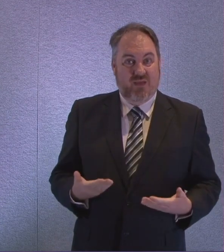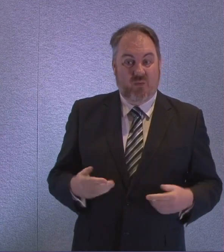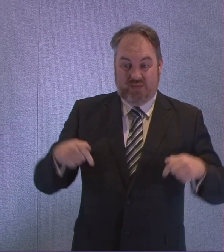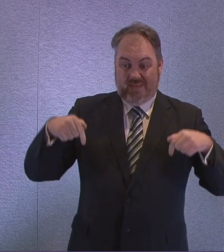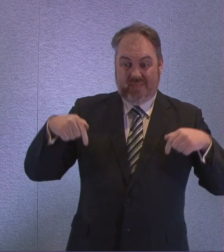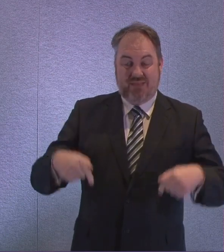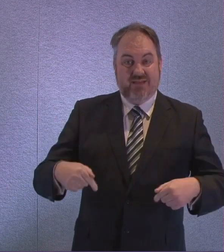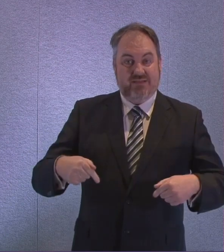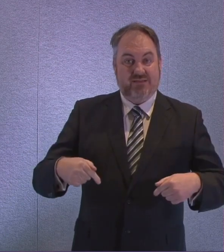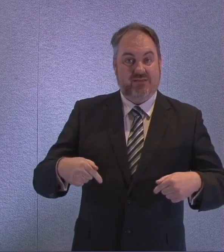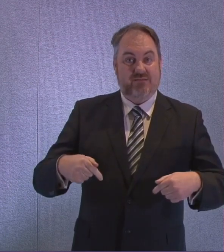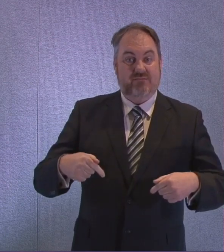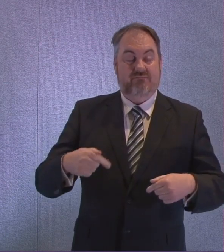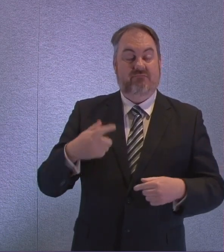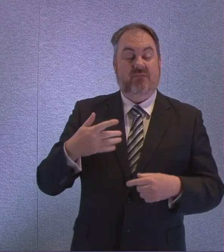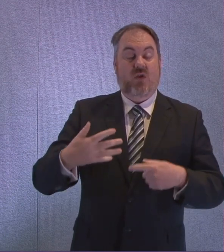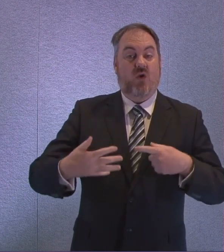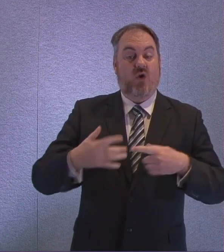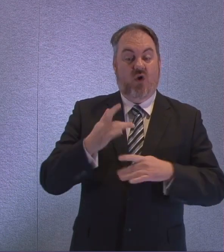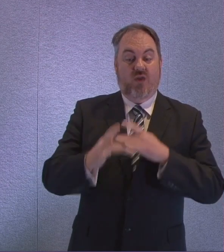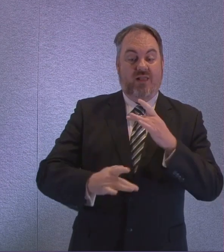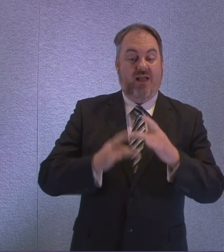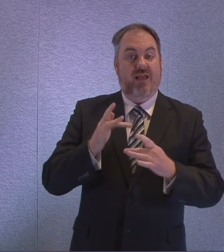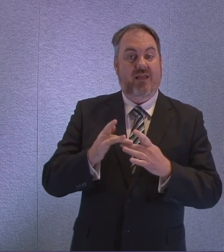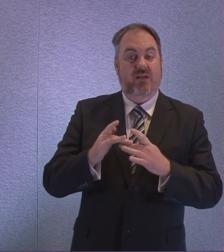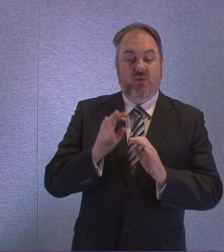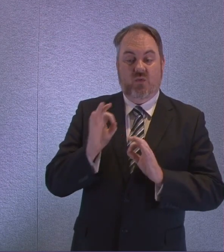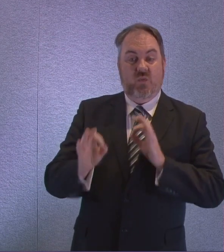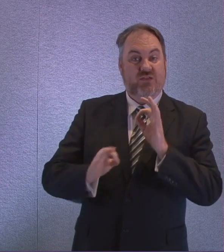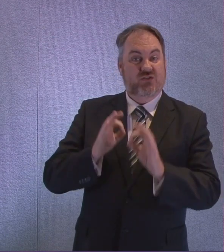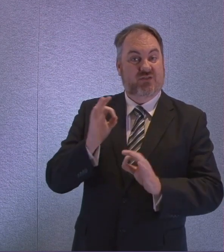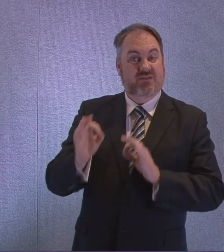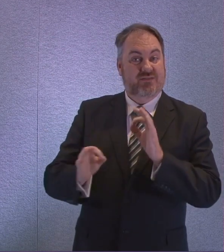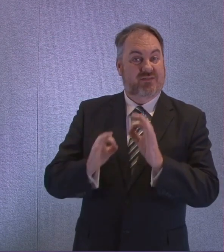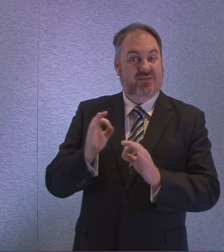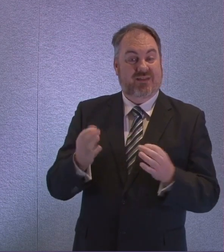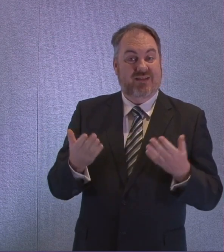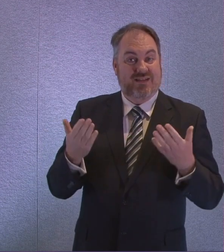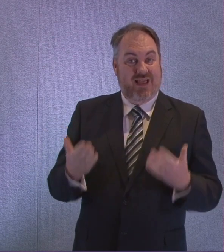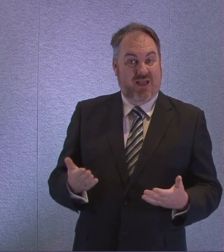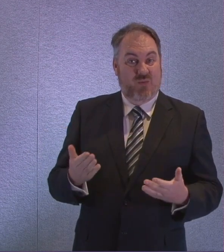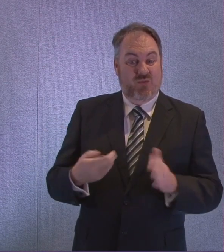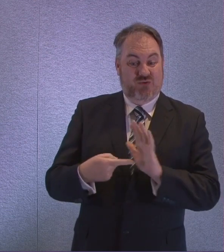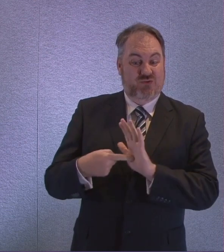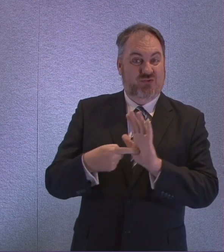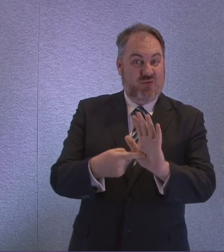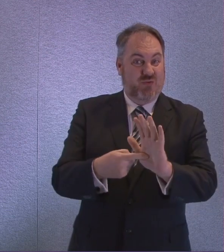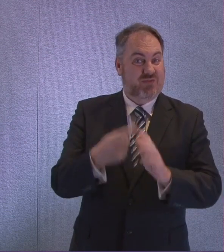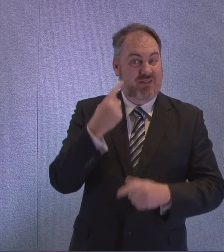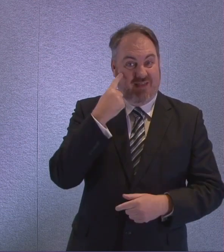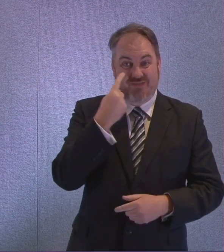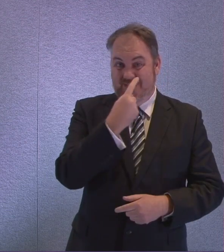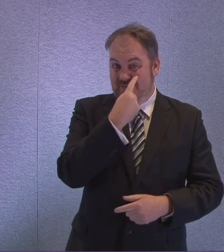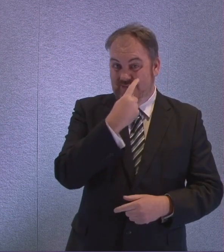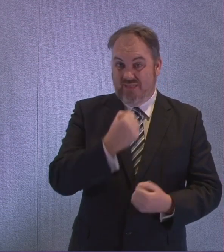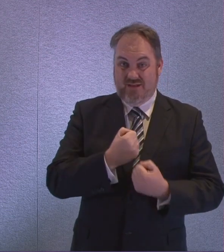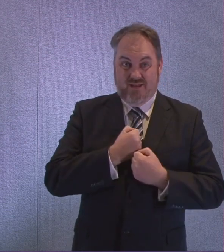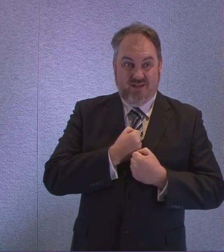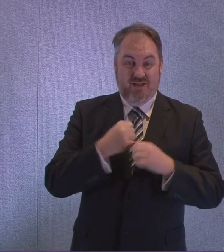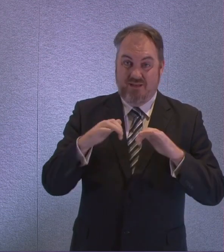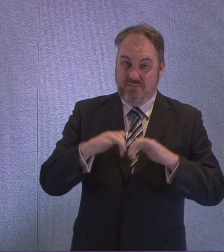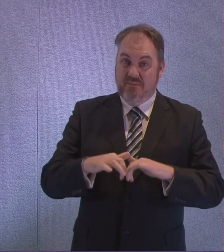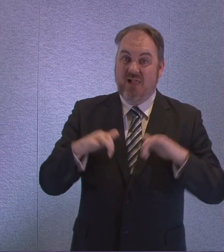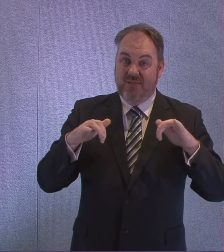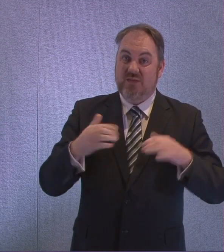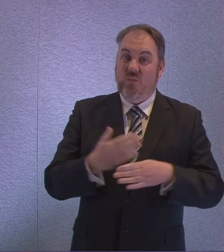might, in the scheme of things, be a relatively minor example of that, but it is a striking example for our Parliament. So I want to